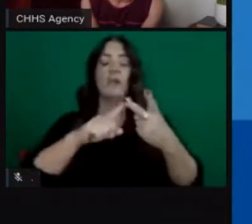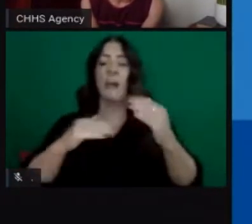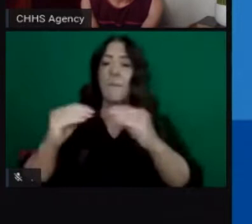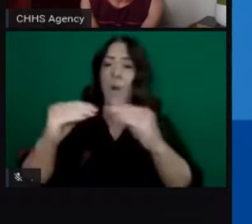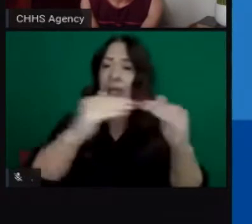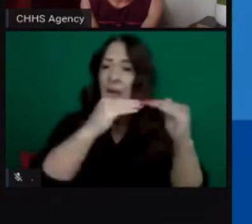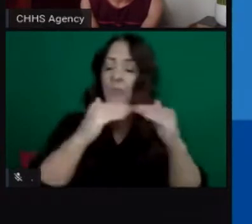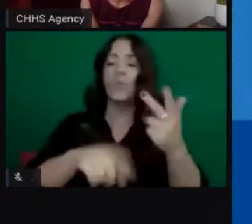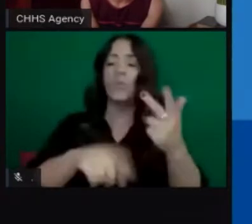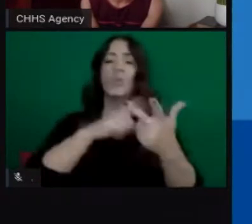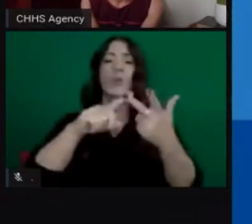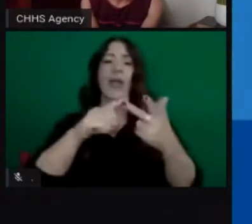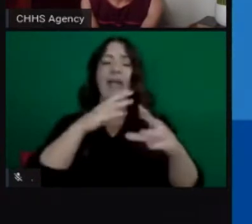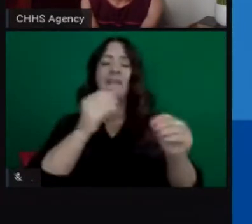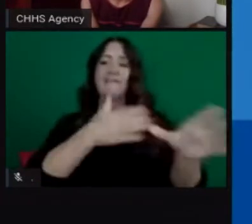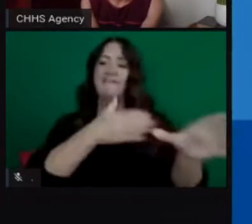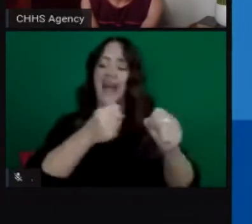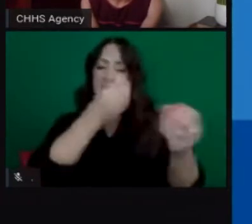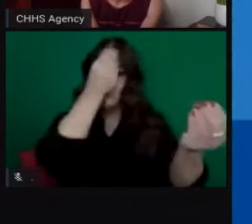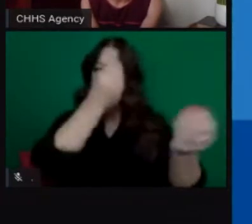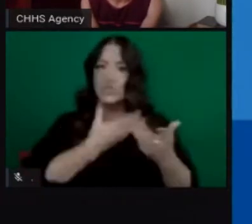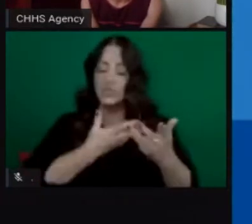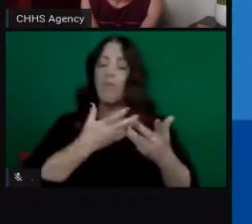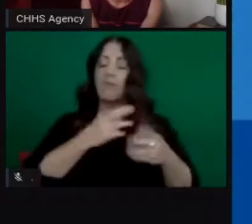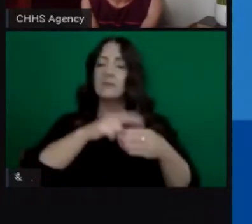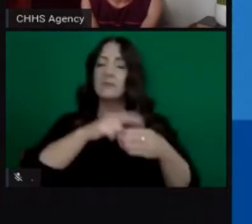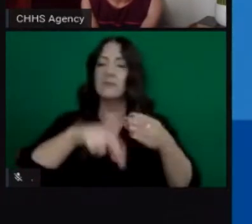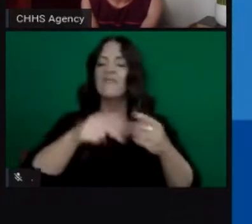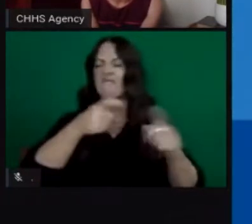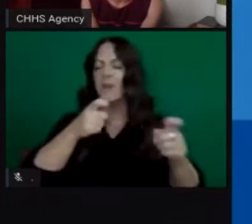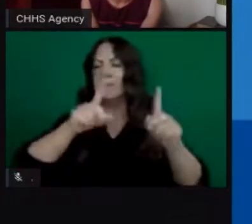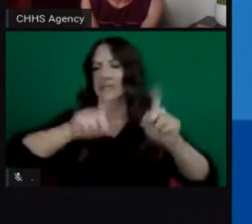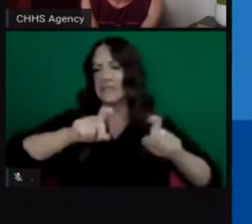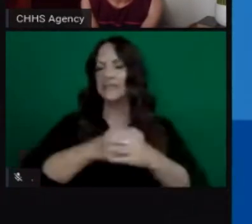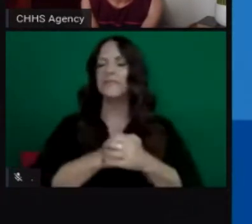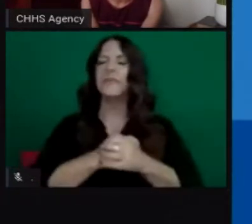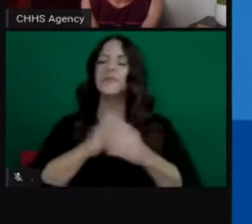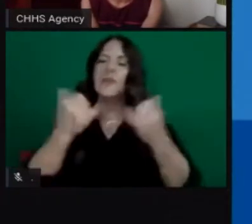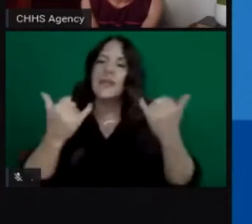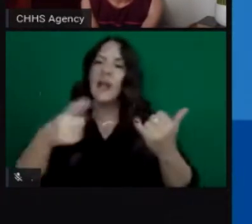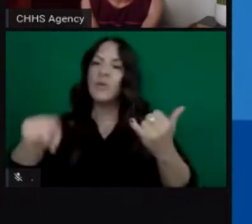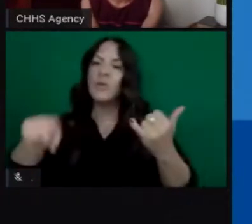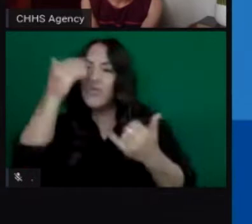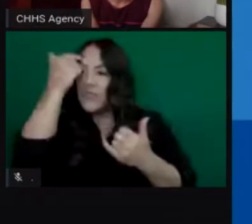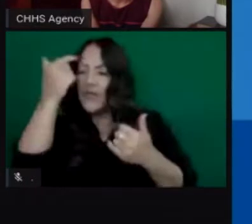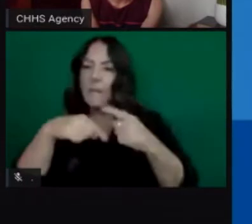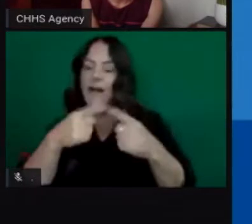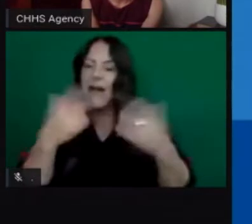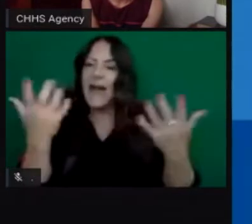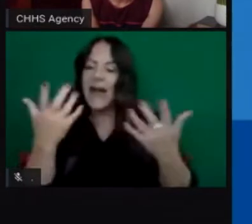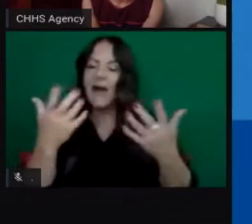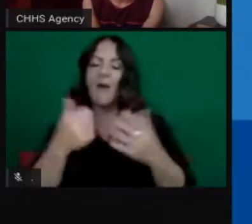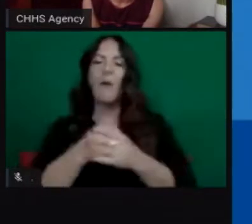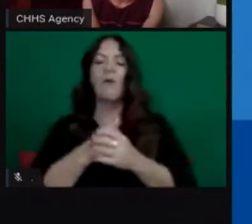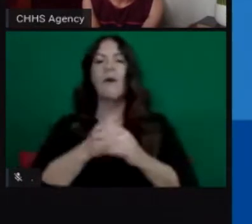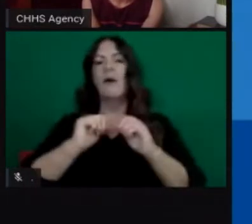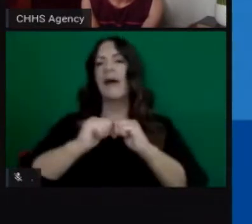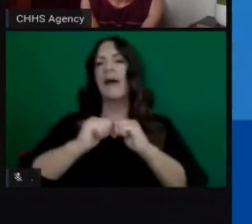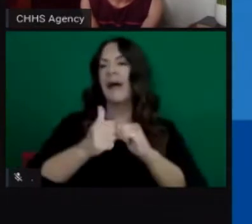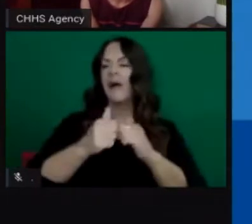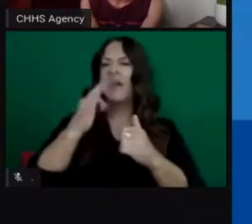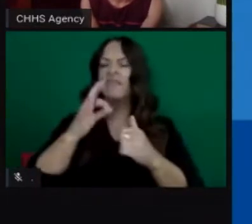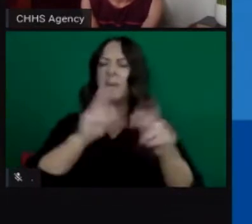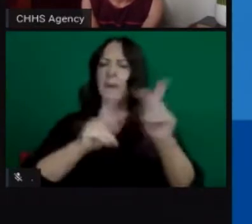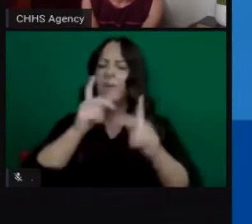need to think more about what we would sometimes call surveillance testing and really thinking about how not just to find cases that are symptomatic